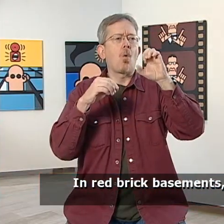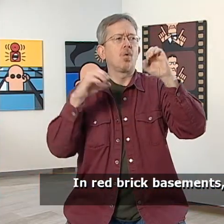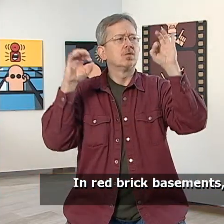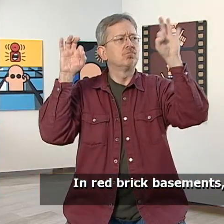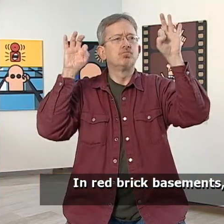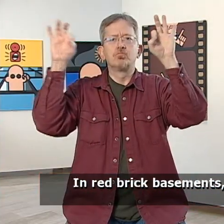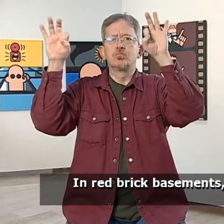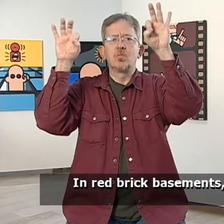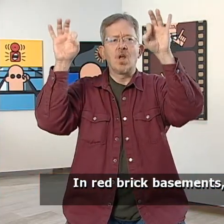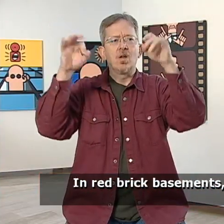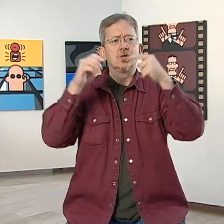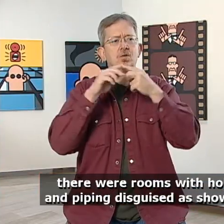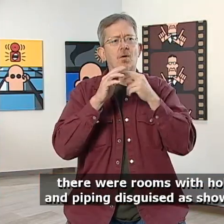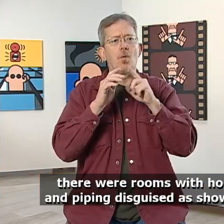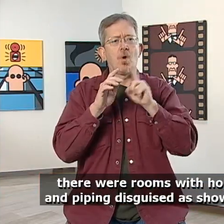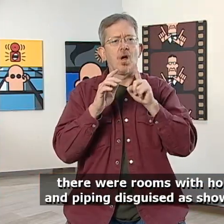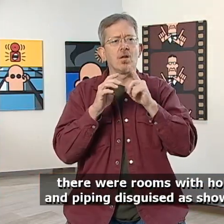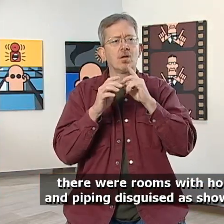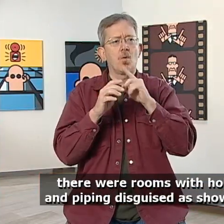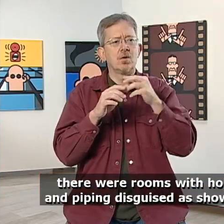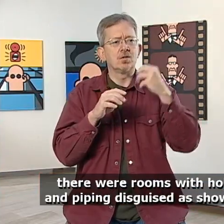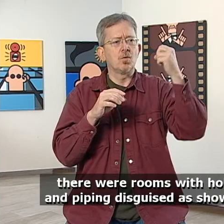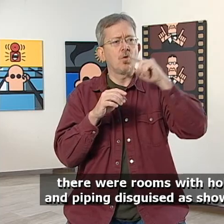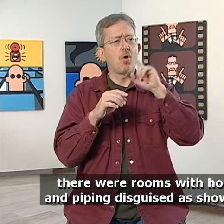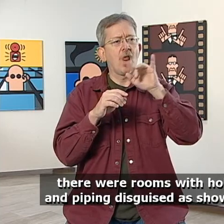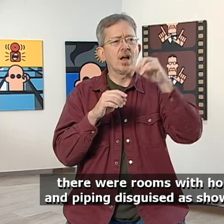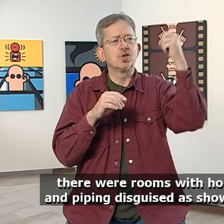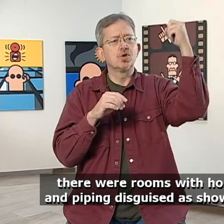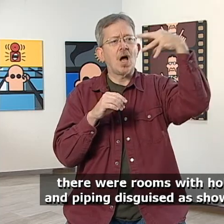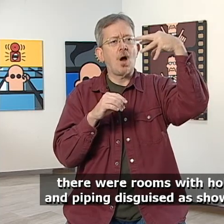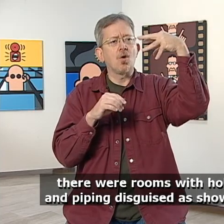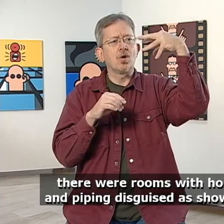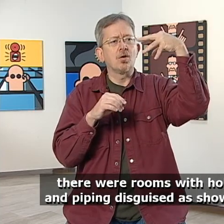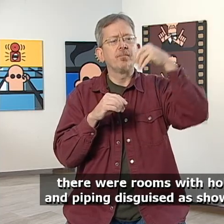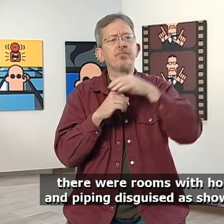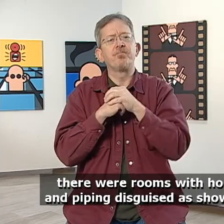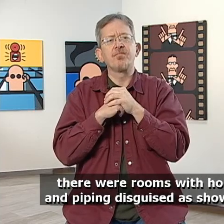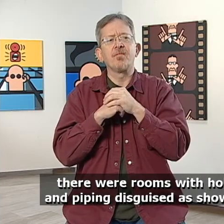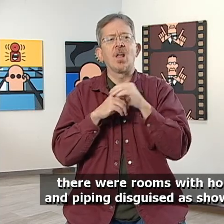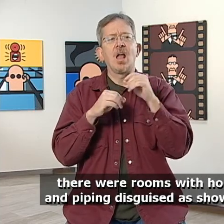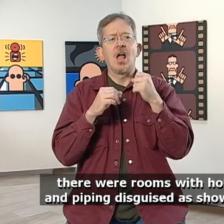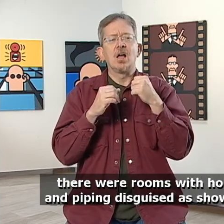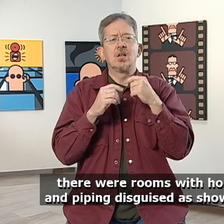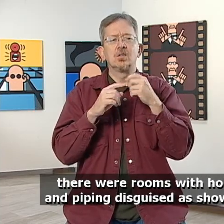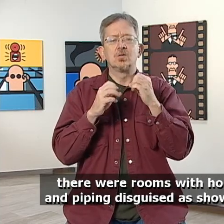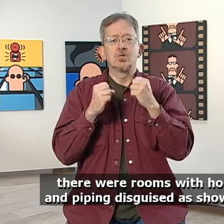In red brick basements, there were rooms with holes and piping disguised as showers.